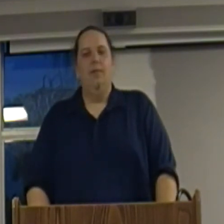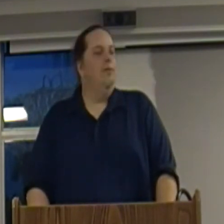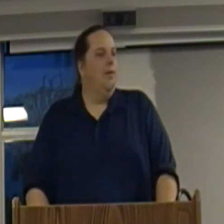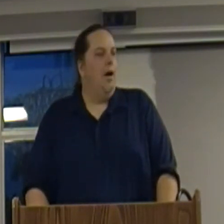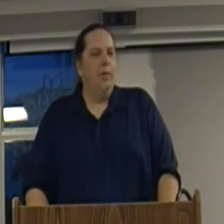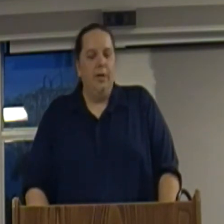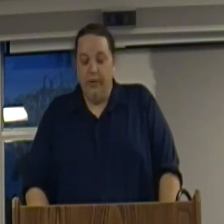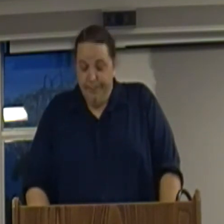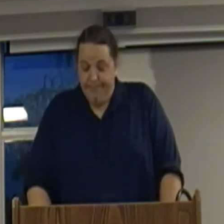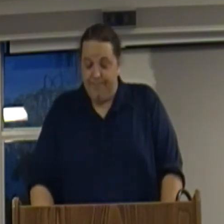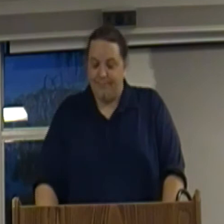Argument over.